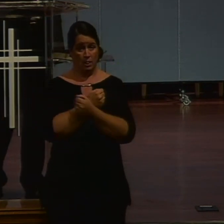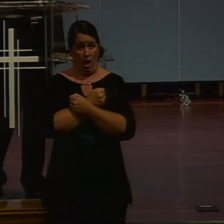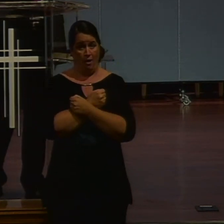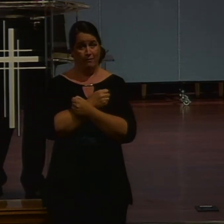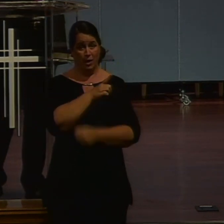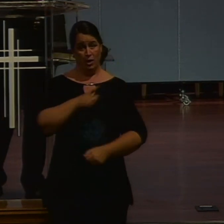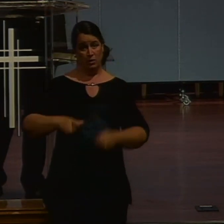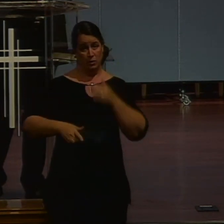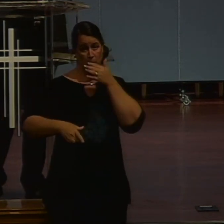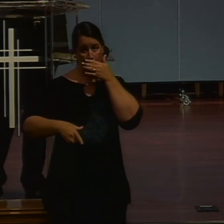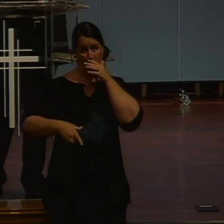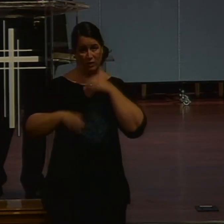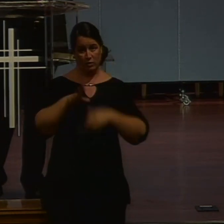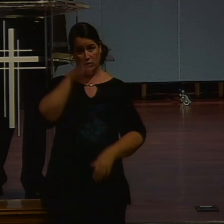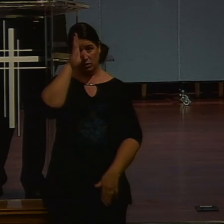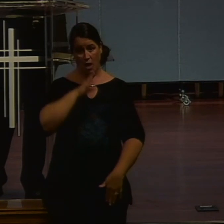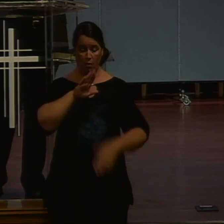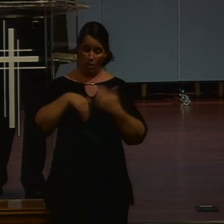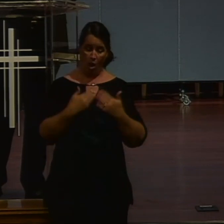That is the embodiment. Of the first four commandments.